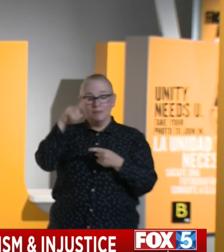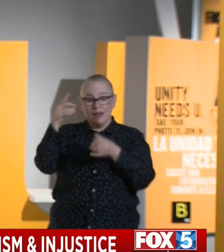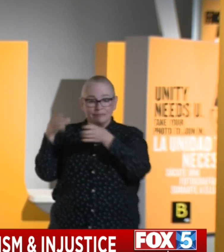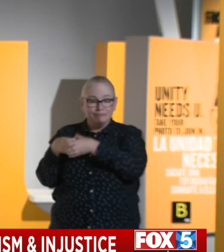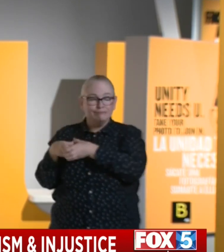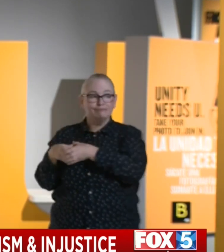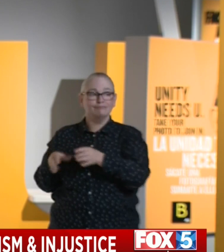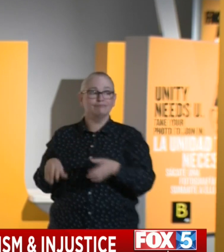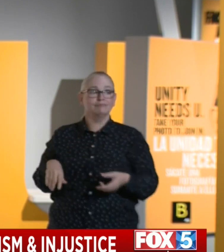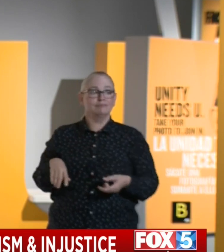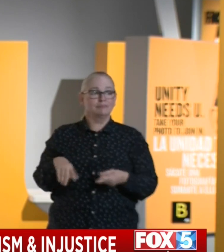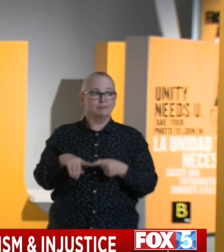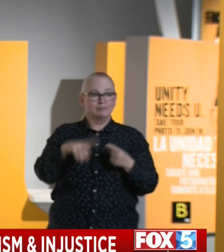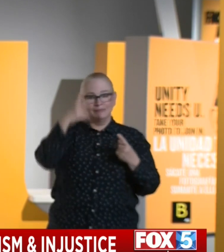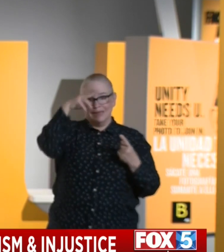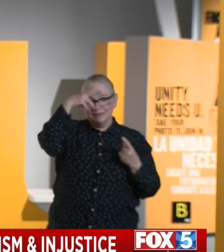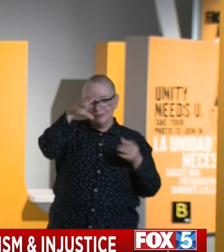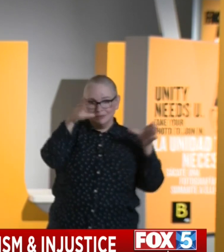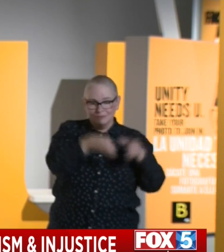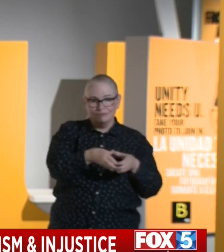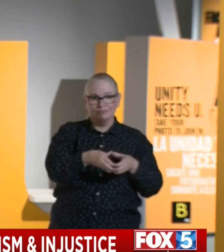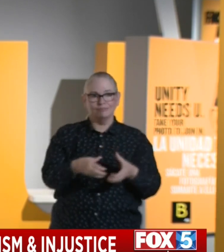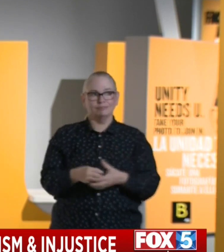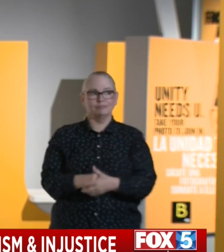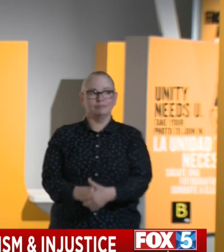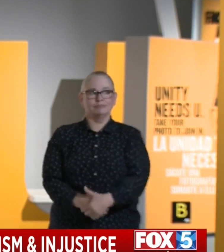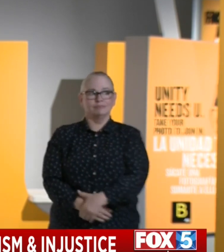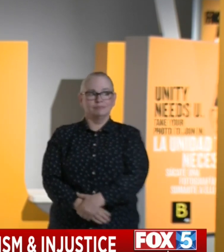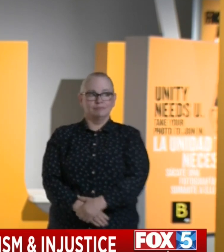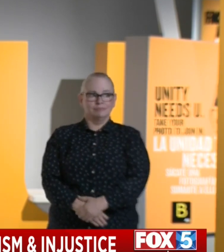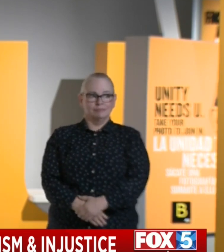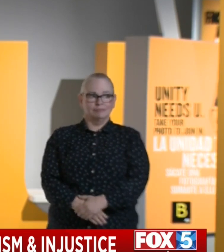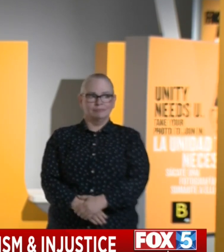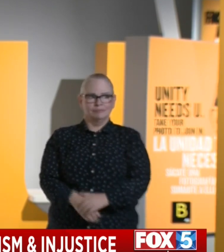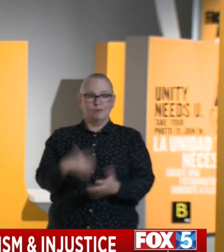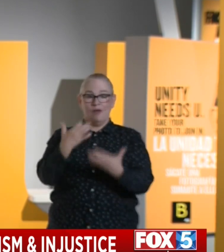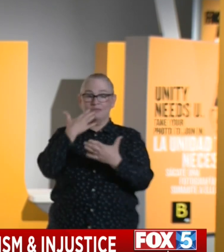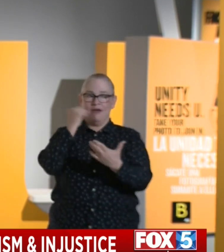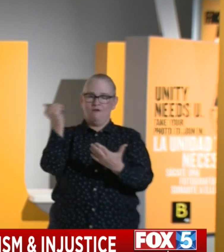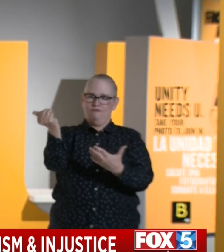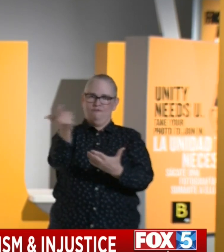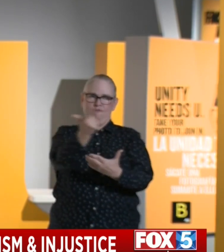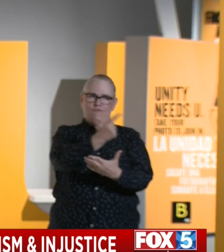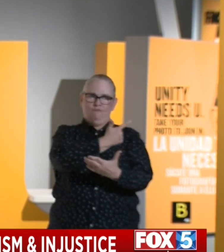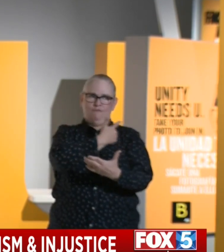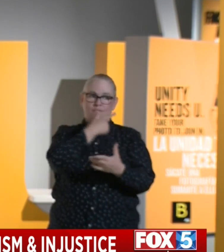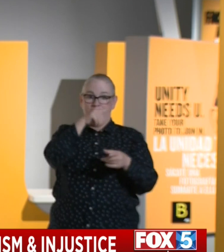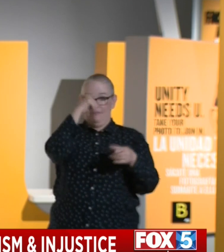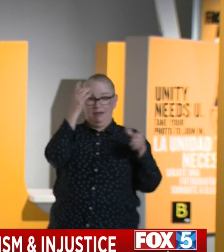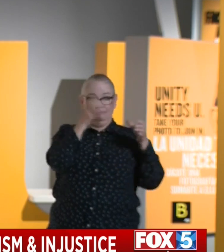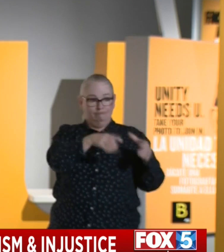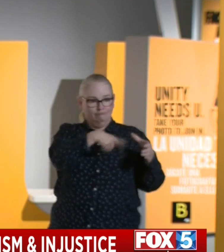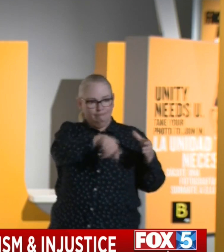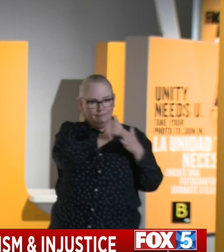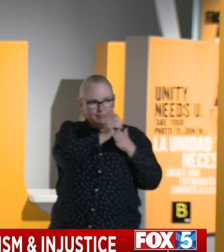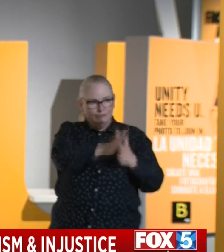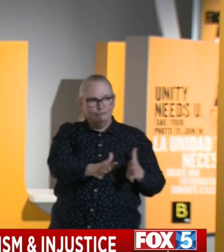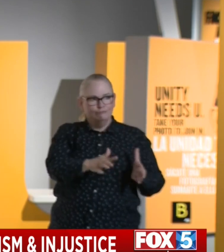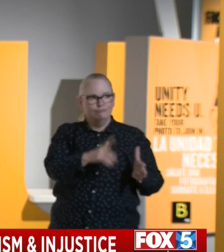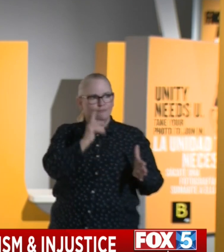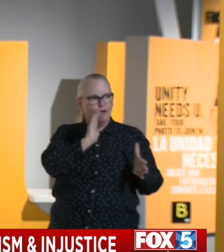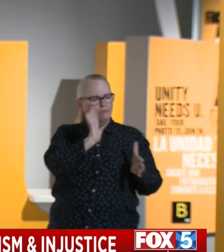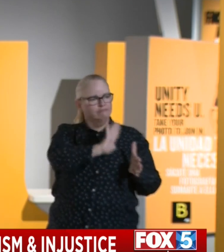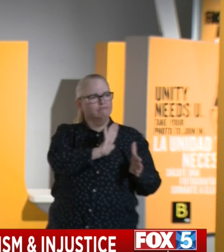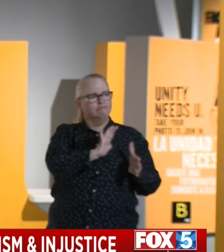with on a legislative package of reforms. And I want to thank all the leaders of the Black Caucus in the state of California for their incredible